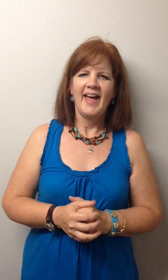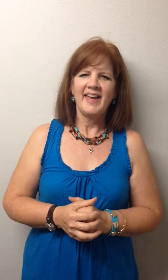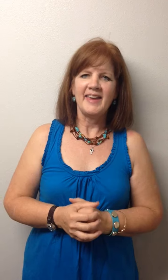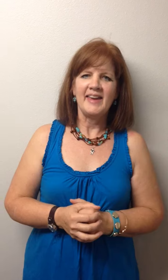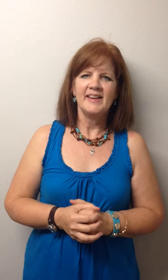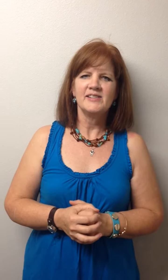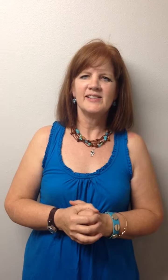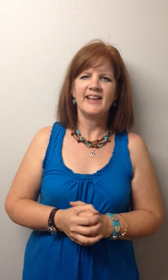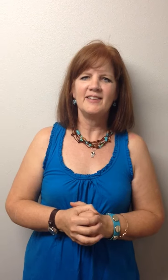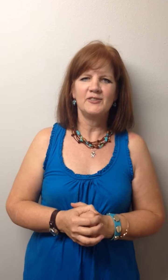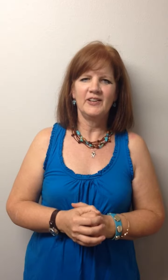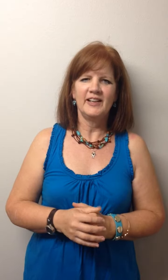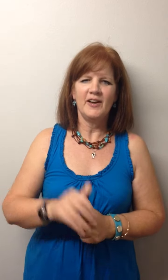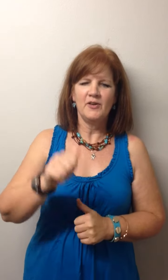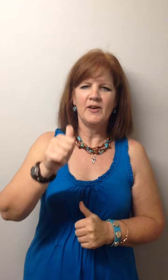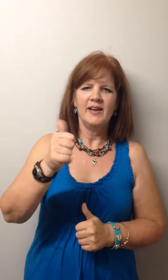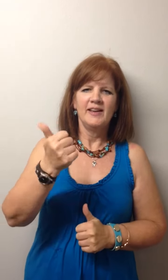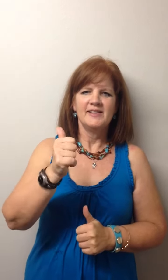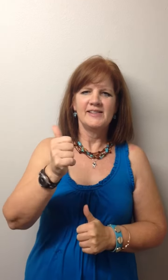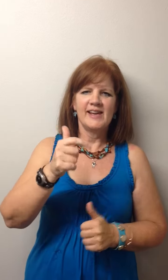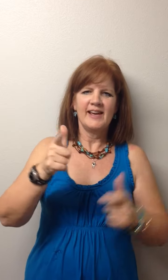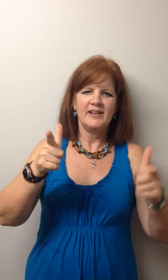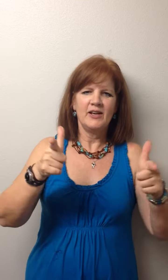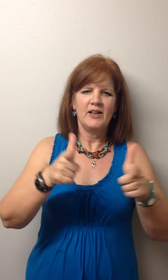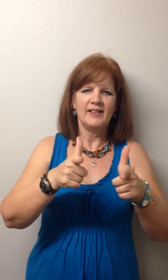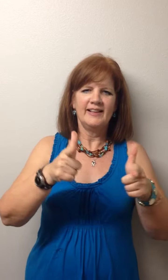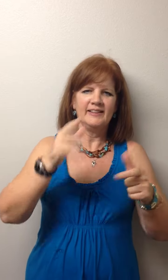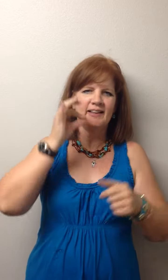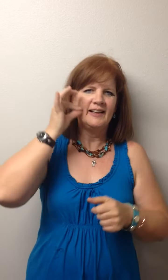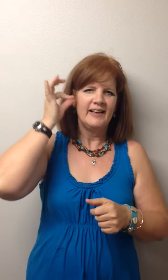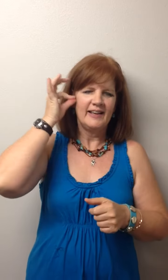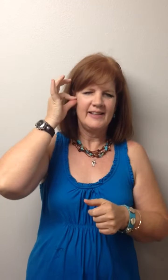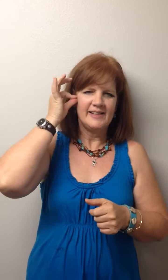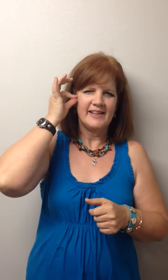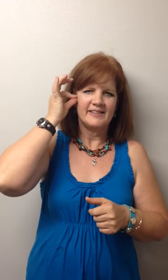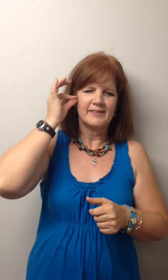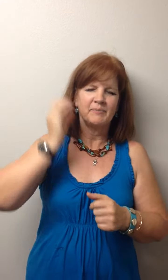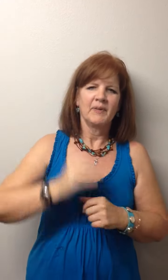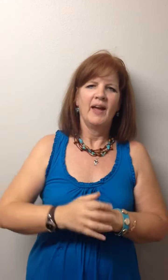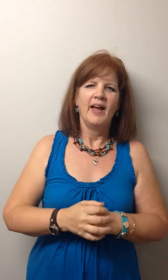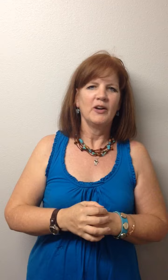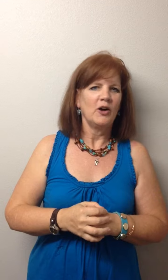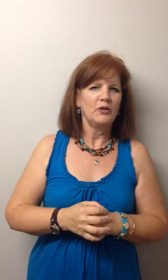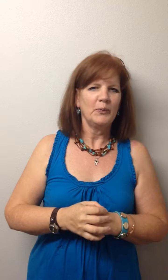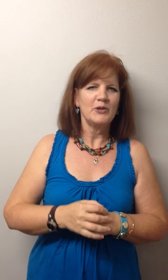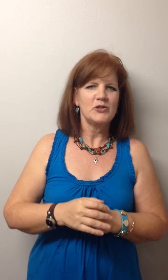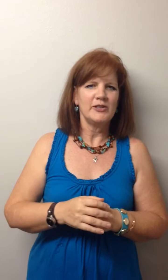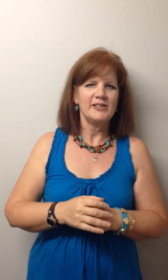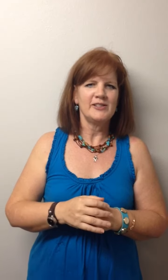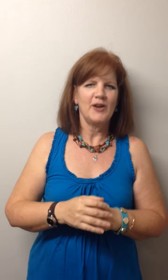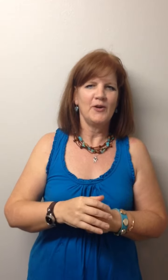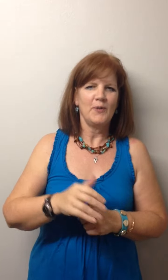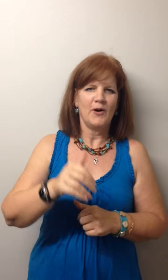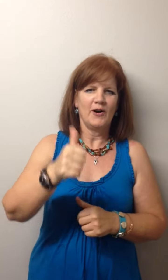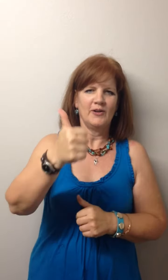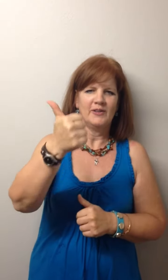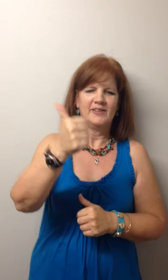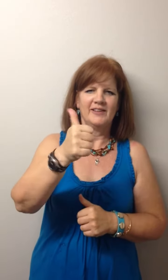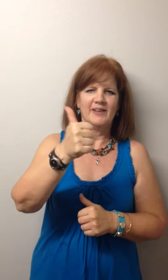Hey! Today's video, 10 Little Indians. And all the words you need to know are the